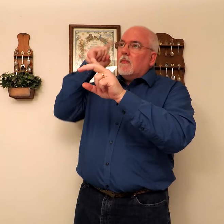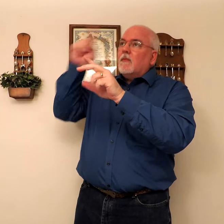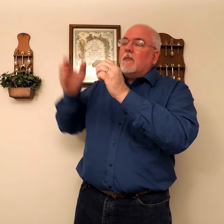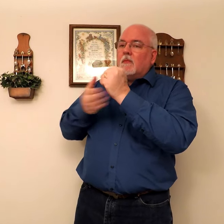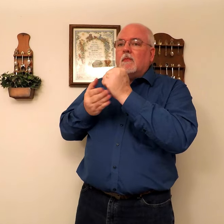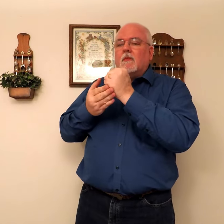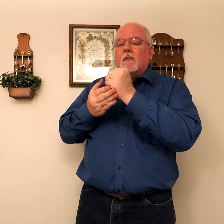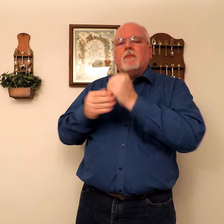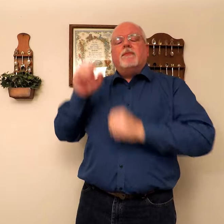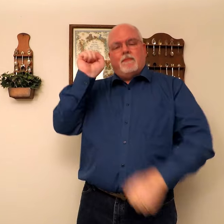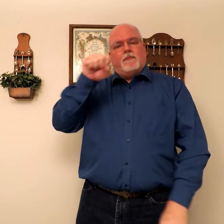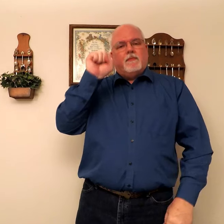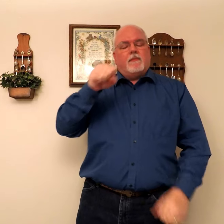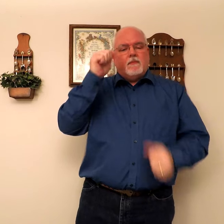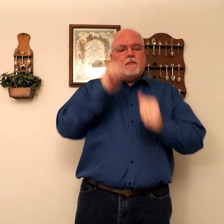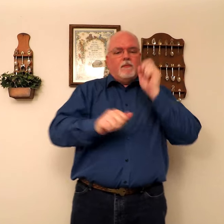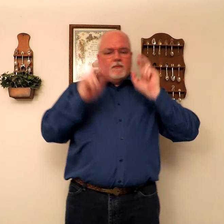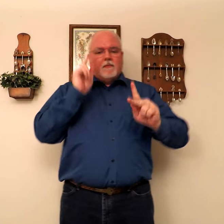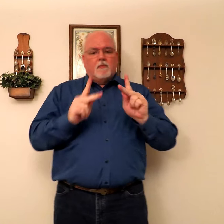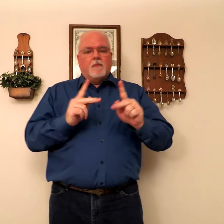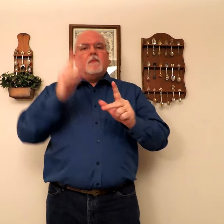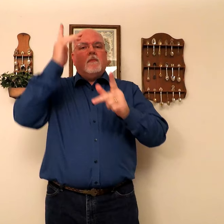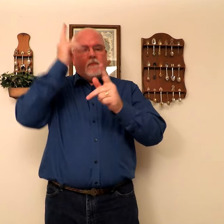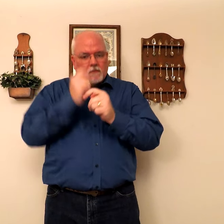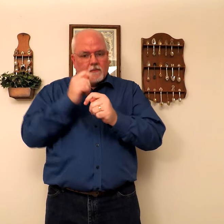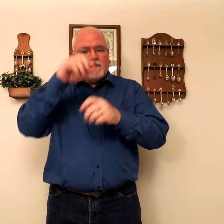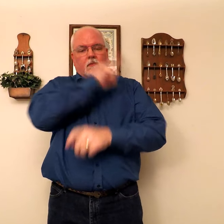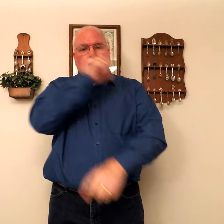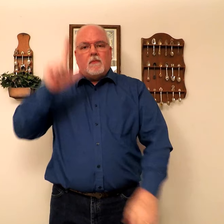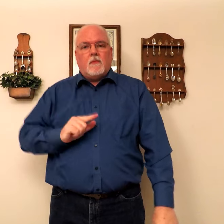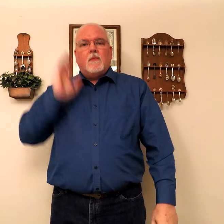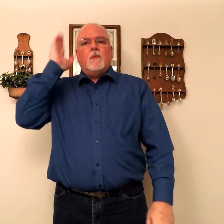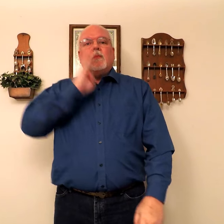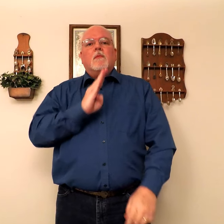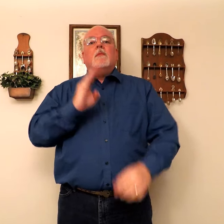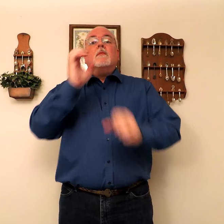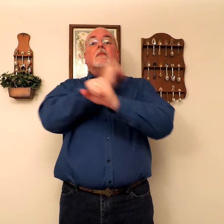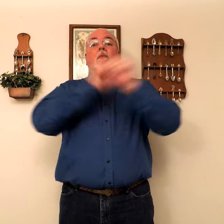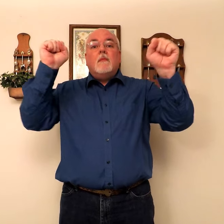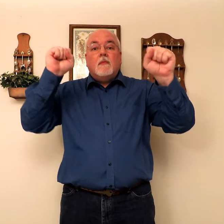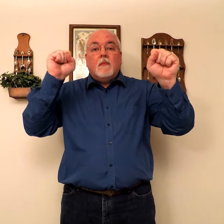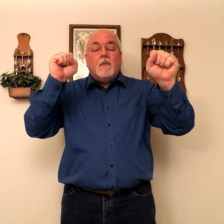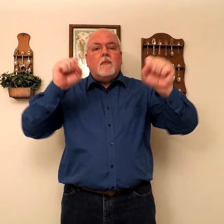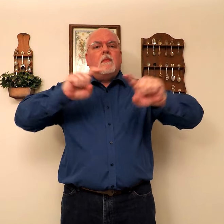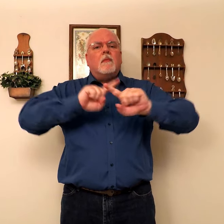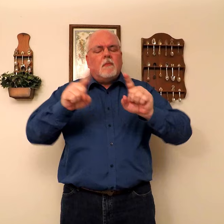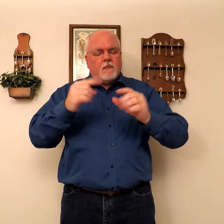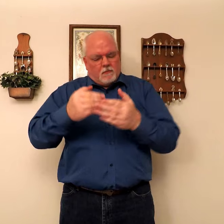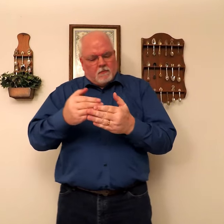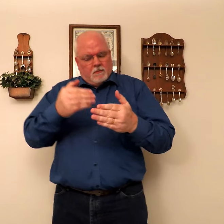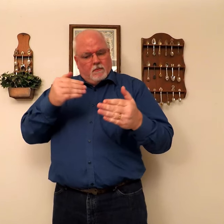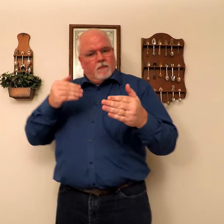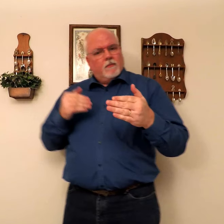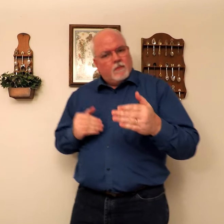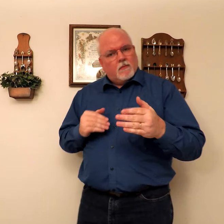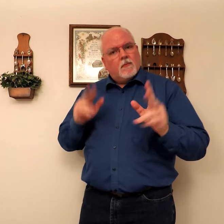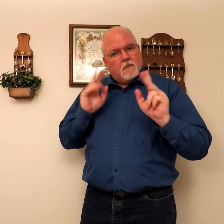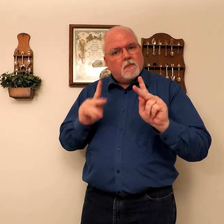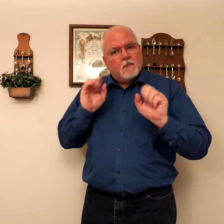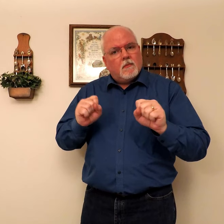Yes, everyone who trusts in the Lord will be saved. But before people can pray to the Lord